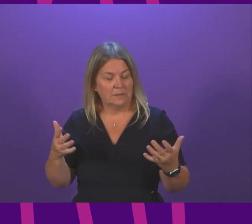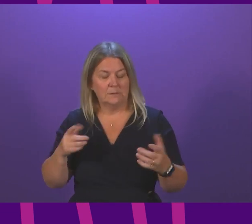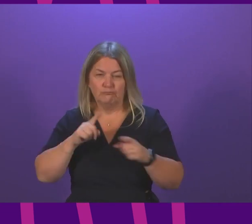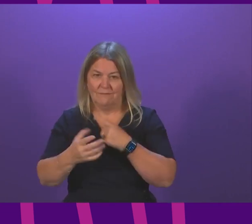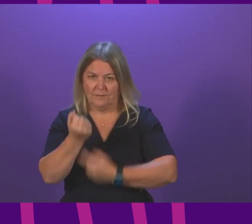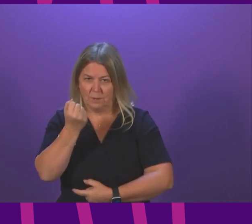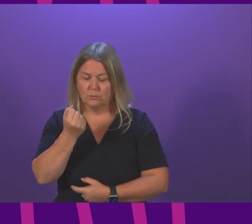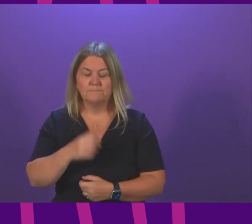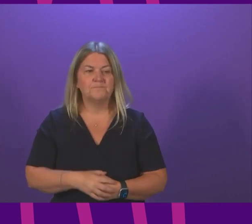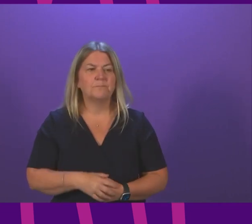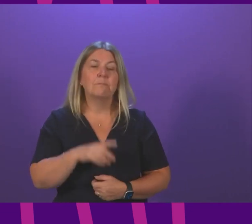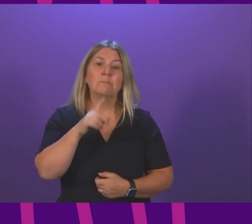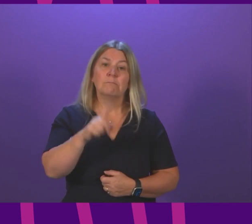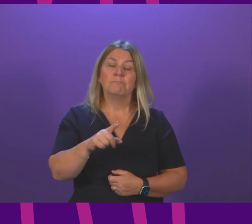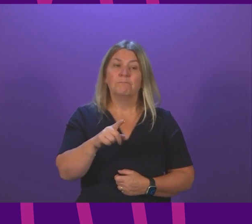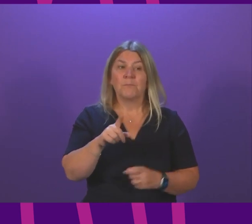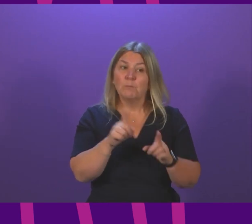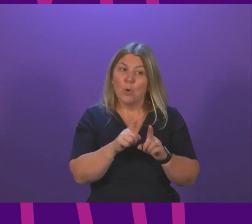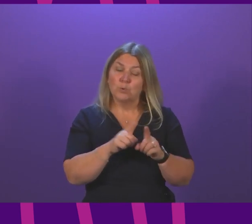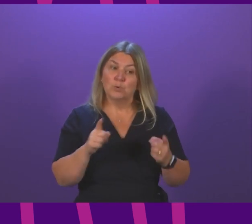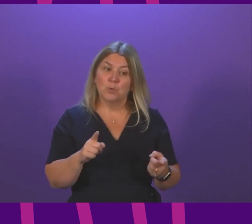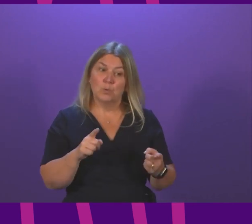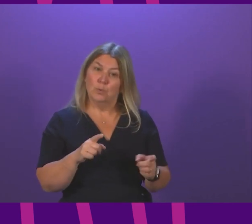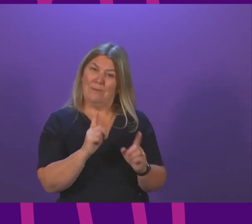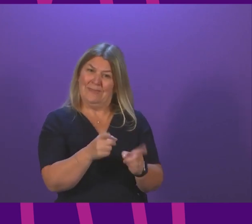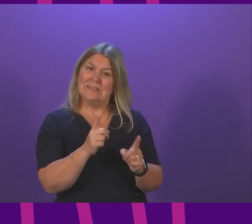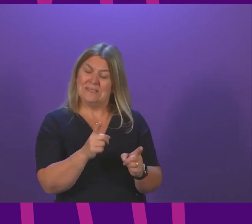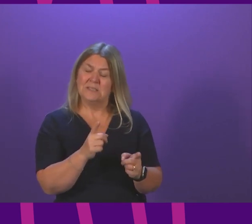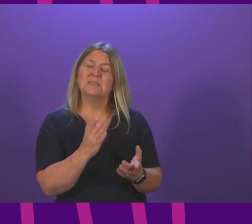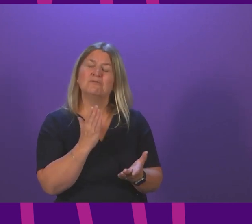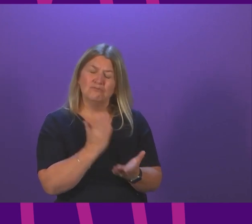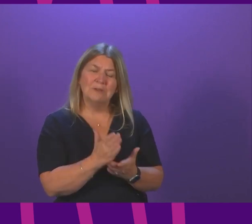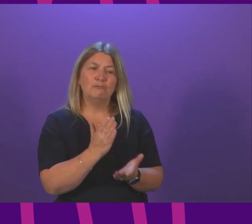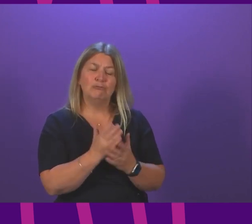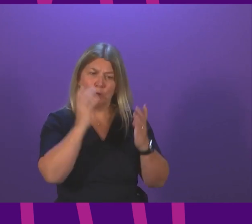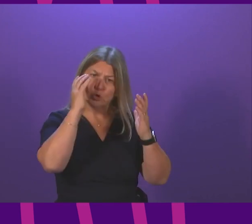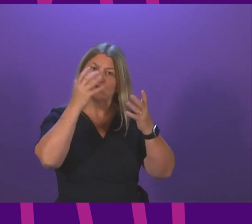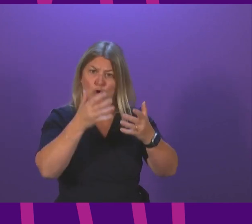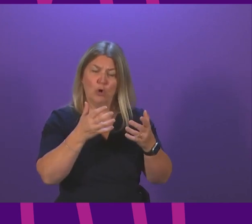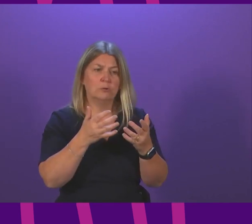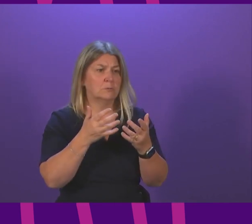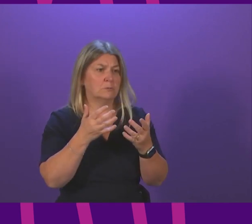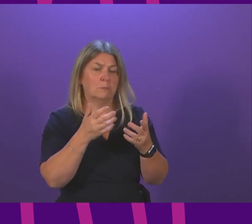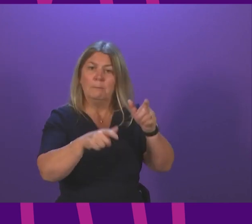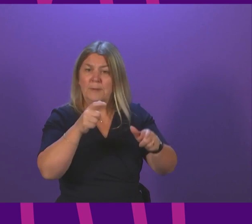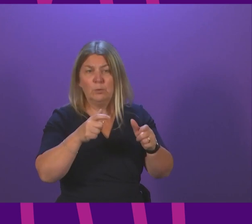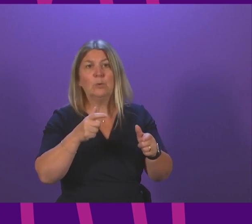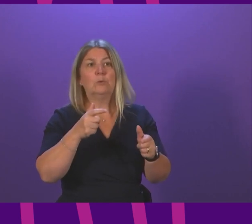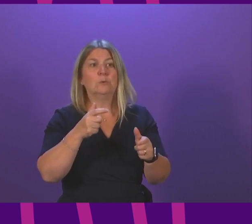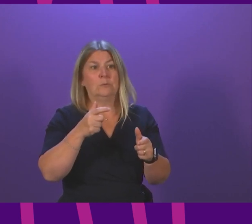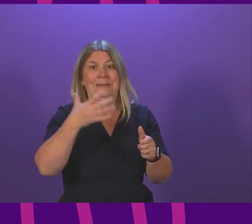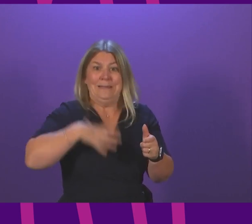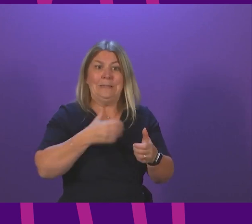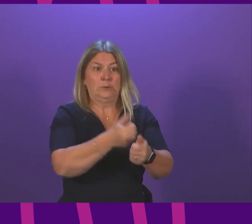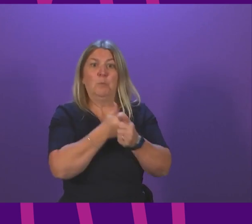not withstanding my answer and probably not withstanding this answer this will be of profound concern to anybody who is affected by this temporary suspension